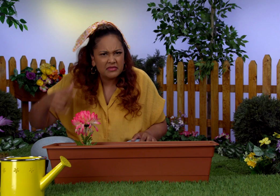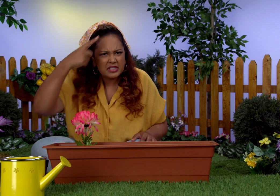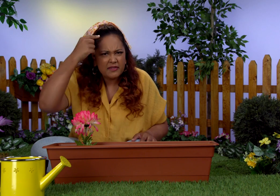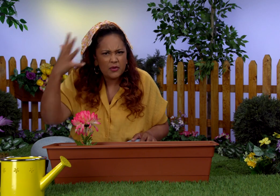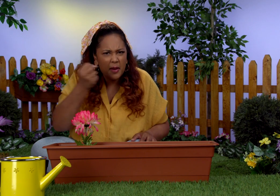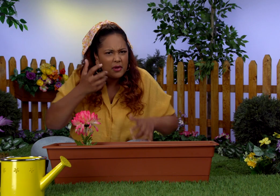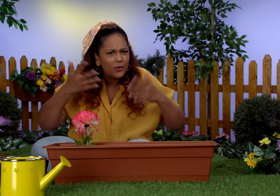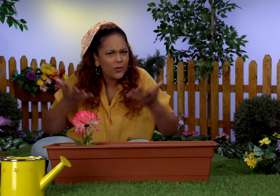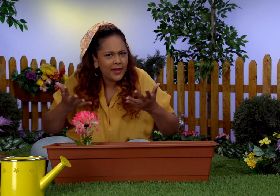What's he getting?